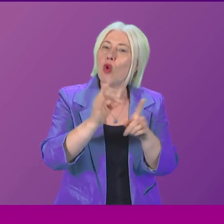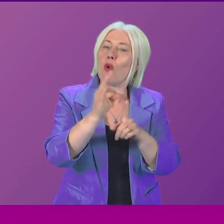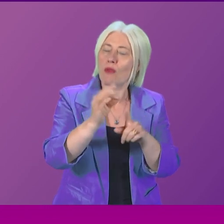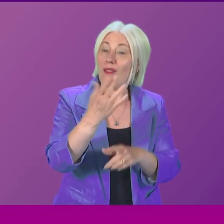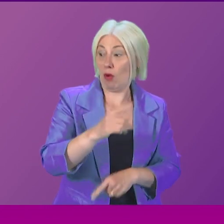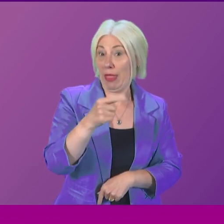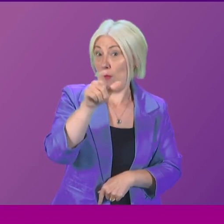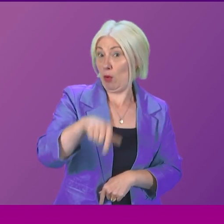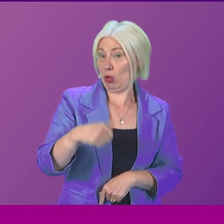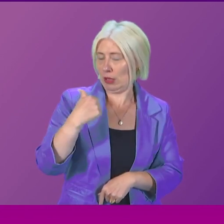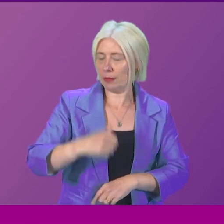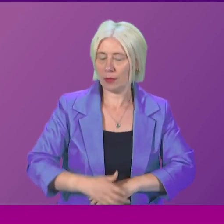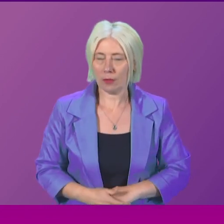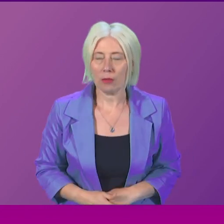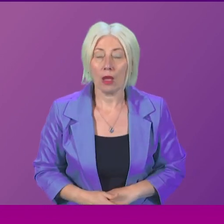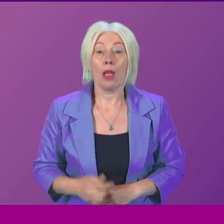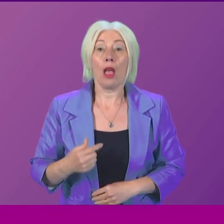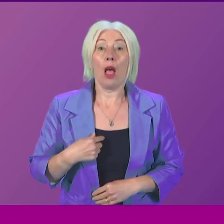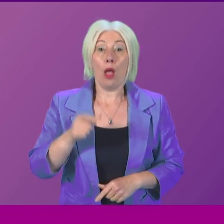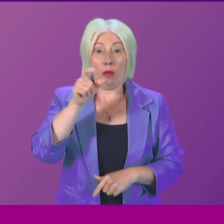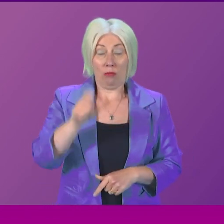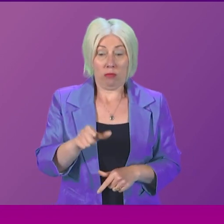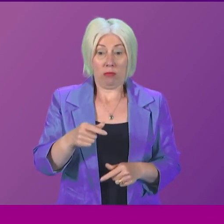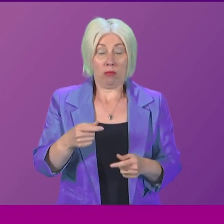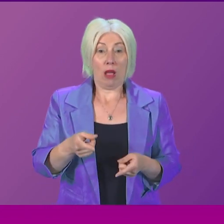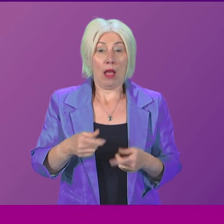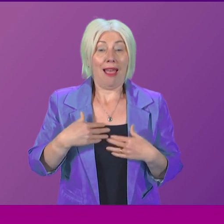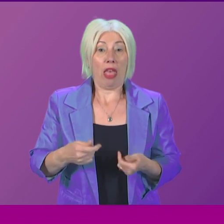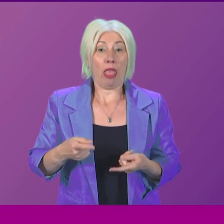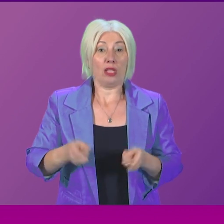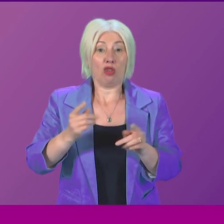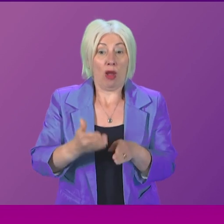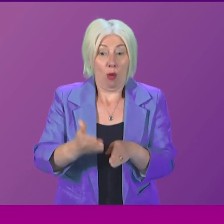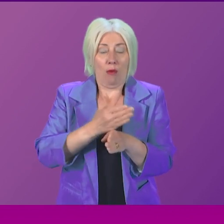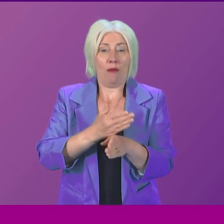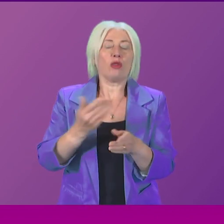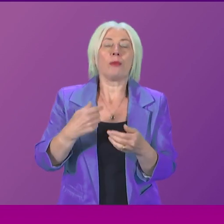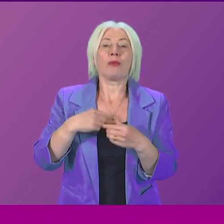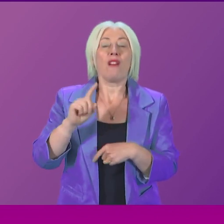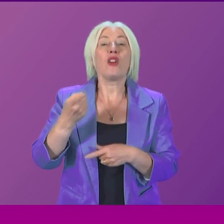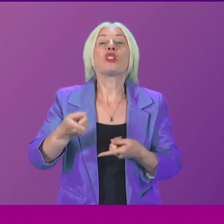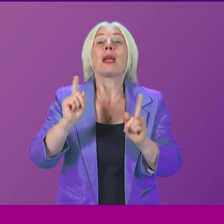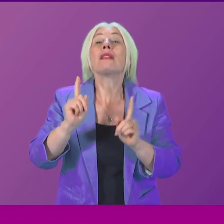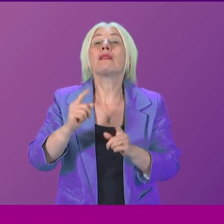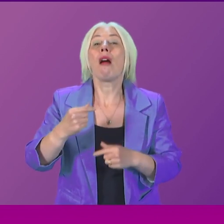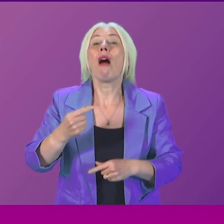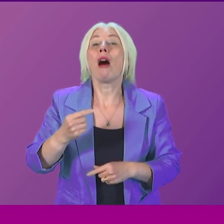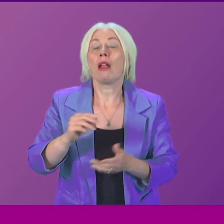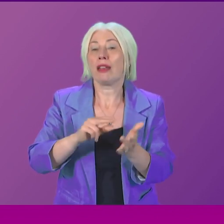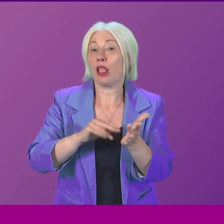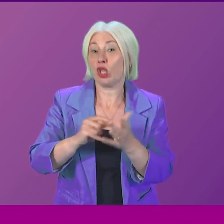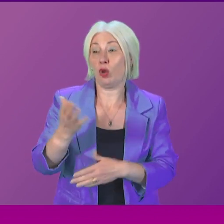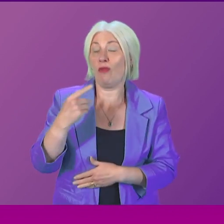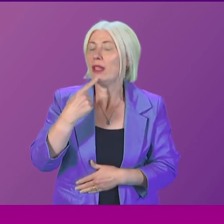member of staff. My predecessor, when stood here, did often say, and I will reiterate this point,